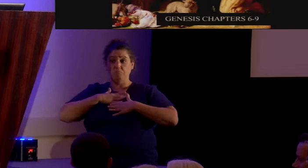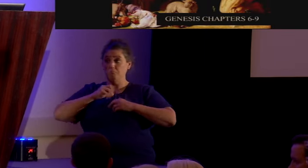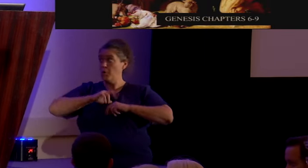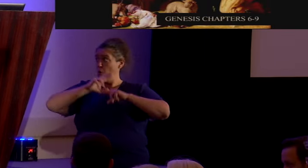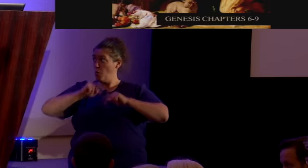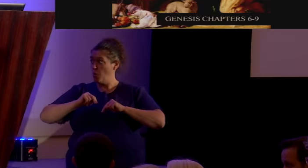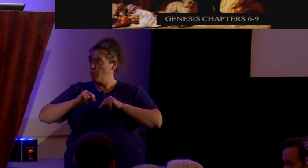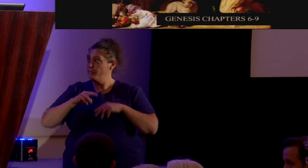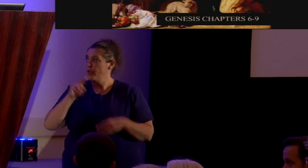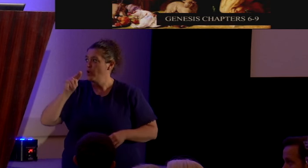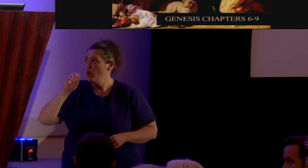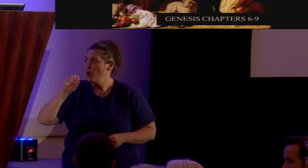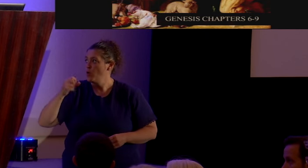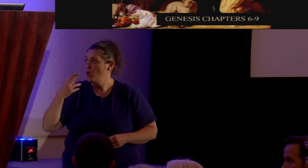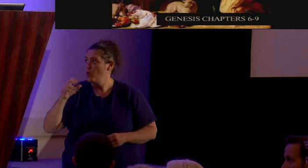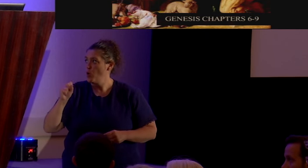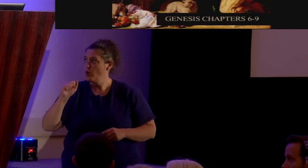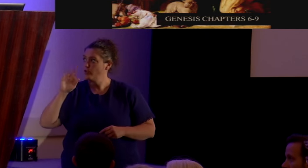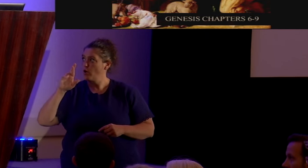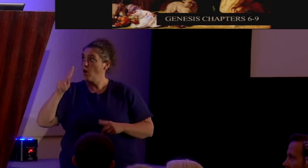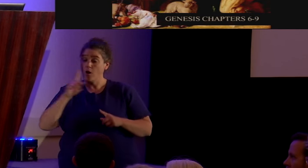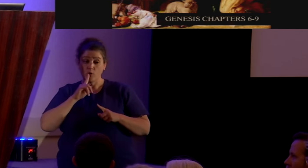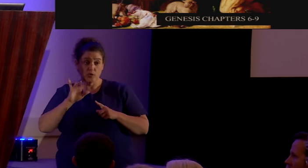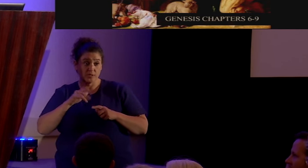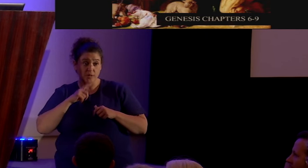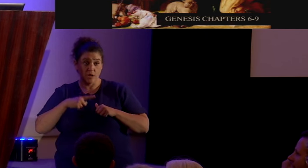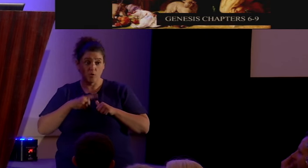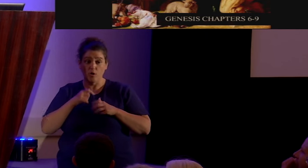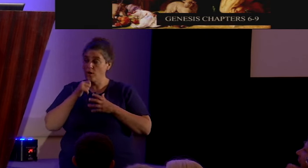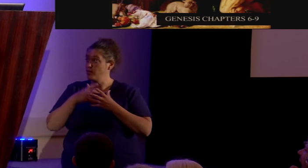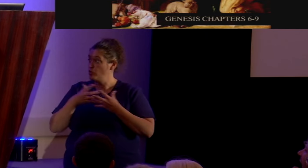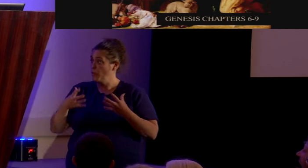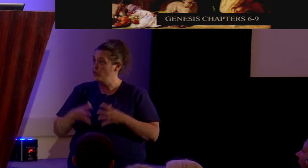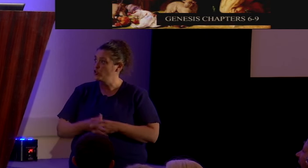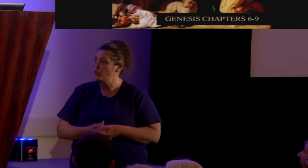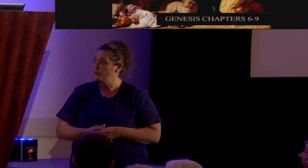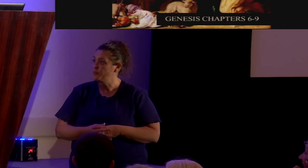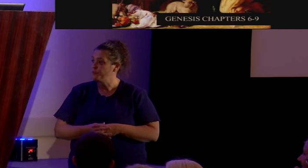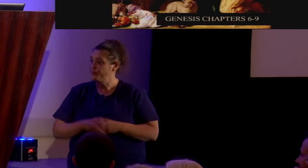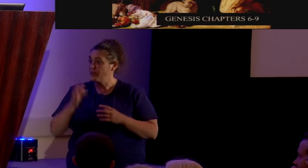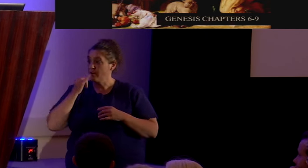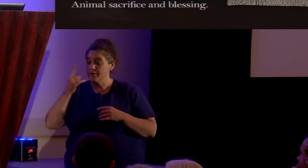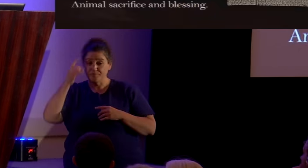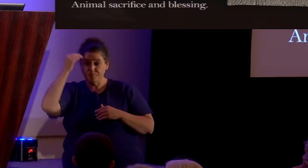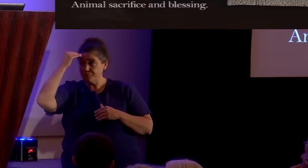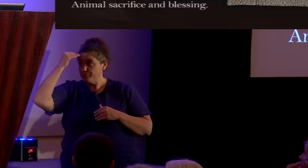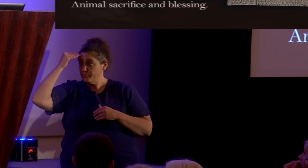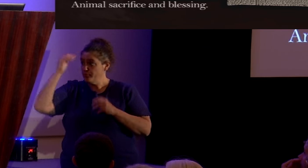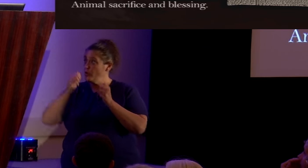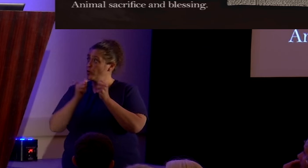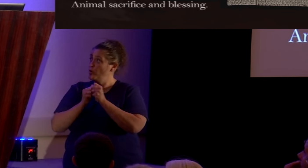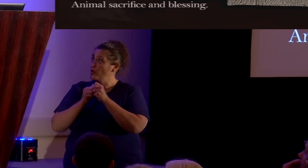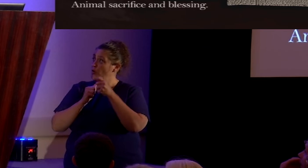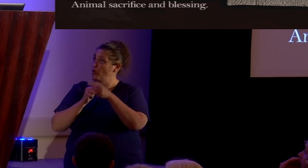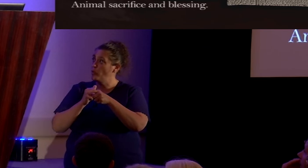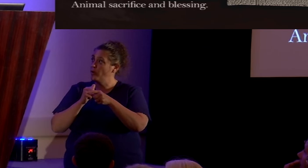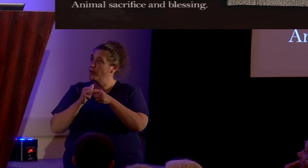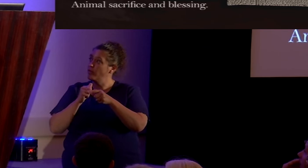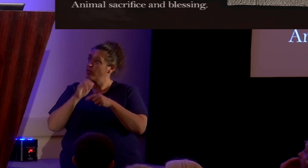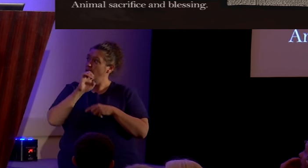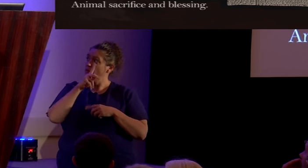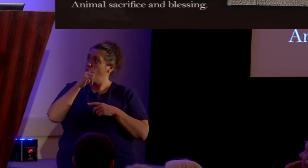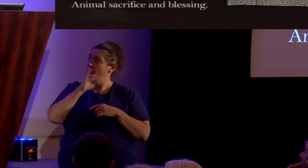Stories like Noah's Ark. How original is that? Not so much. If you're familiar with the Sumerian flood myths, the epic of